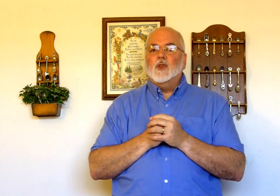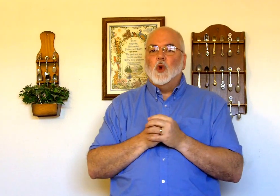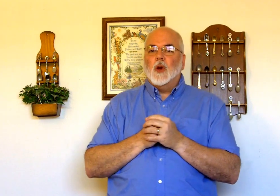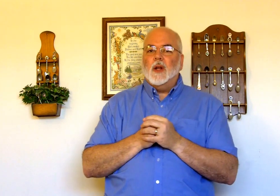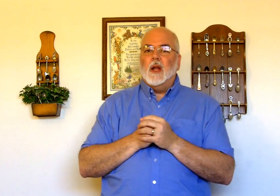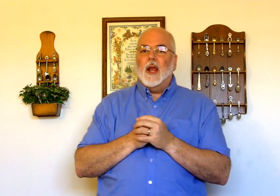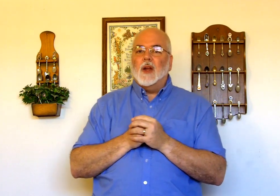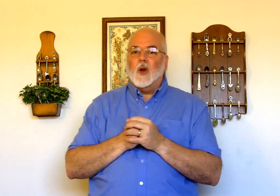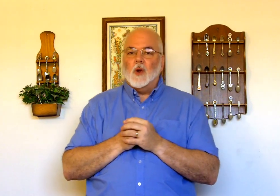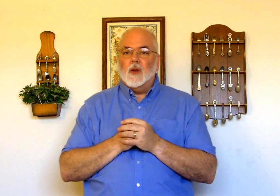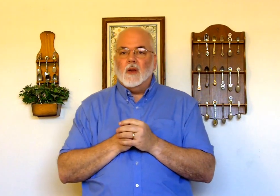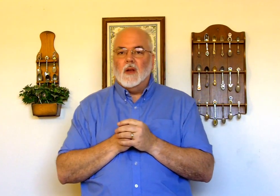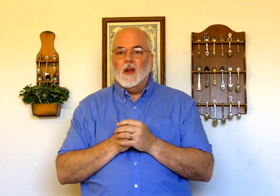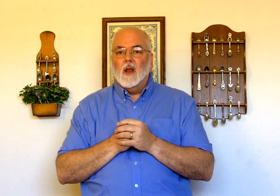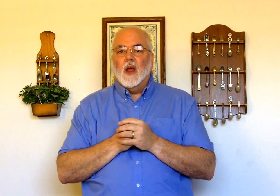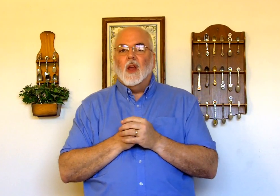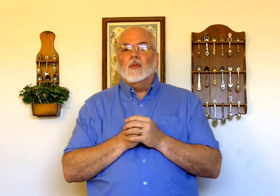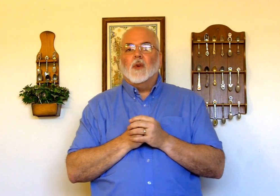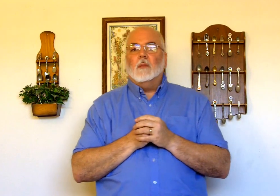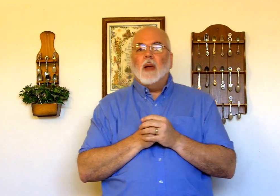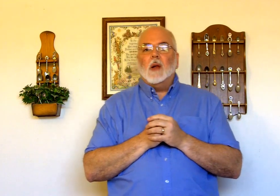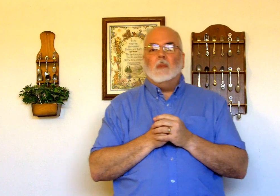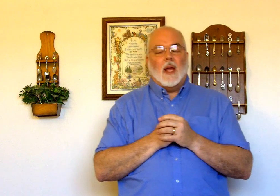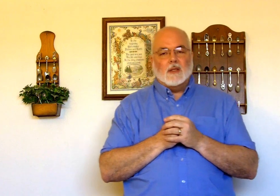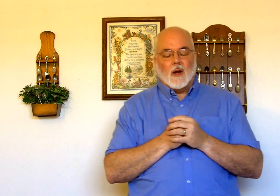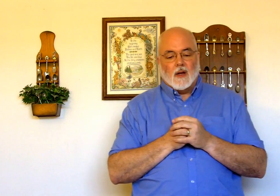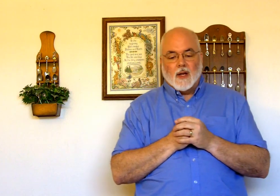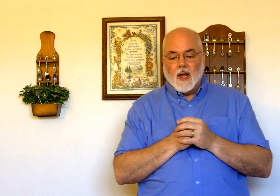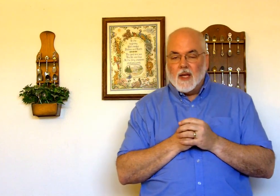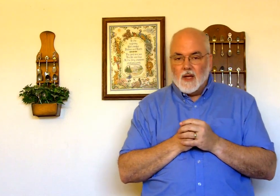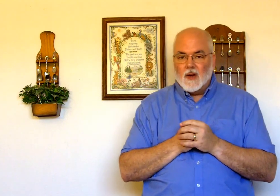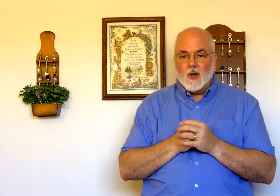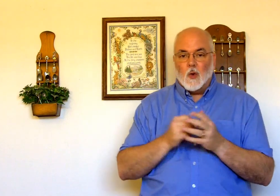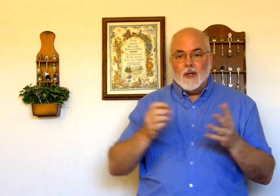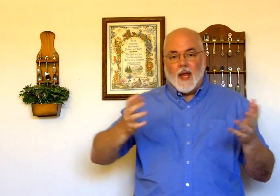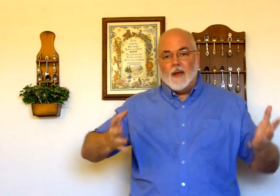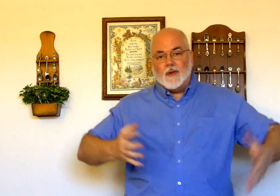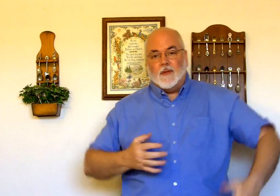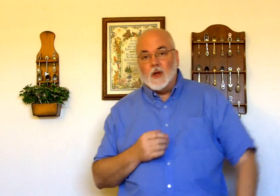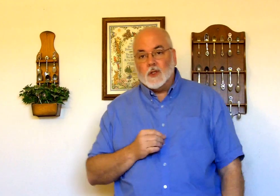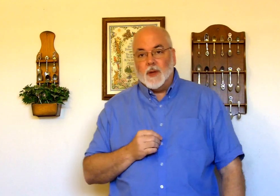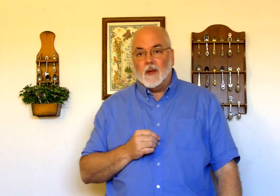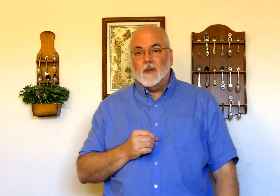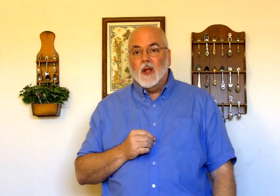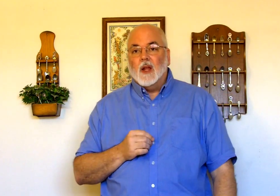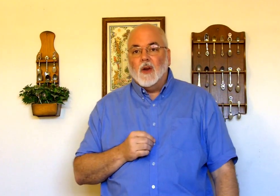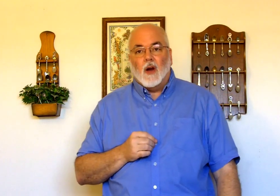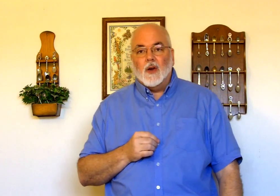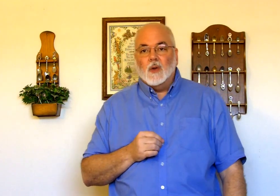Jordan and Herman from Mount Mizar now here you're going to have to fingerspell there are no